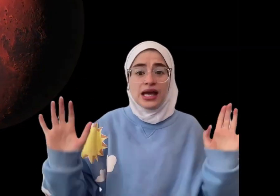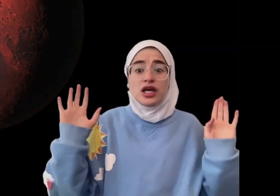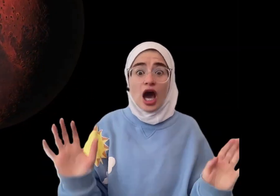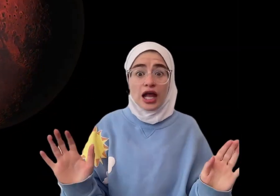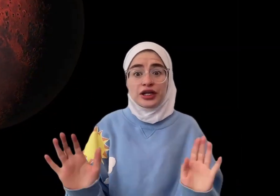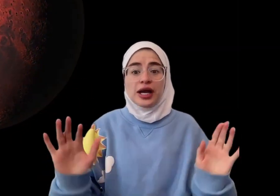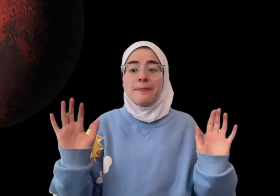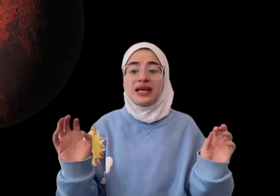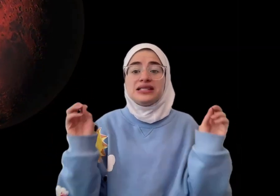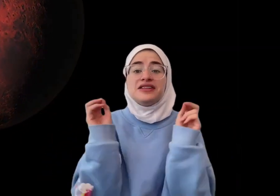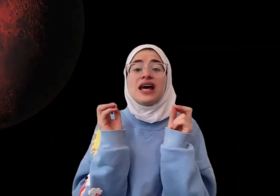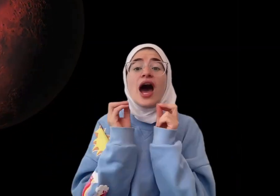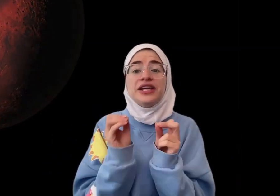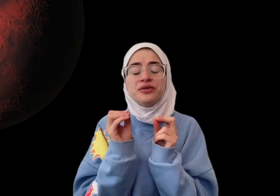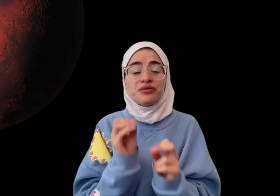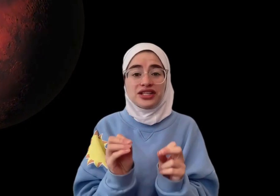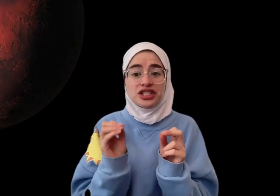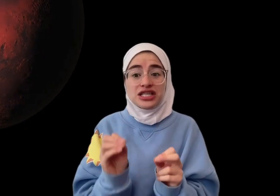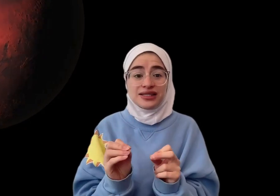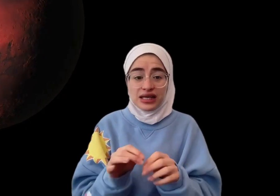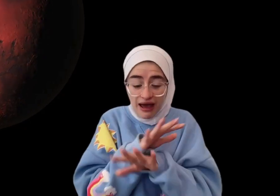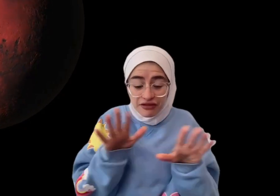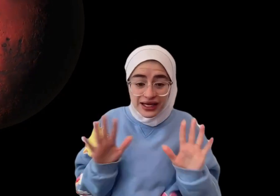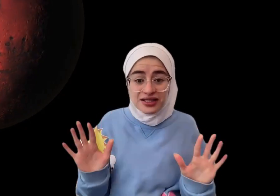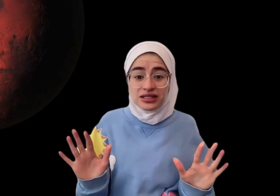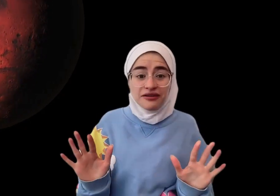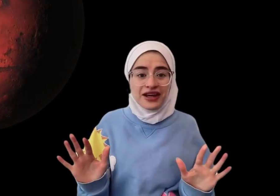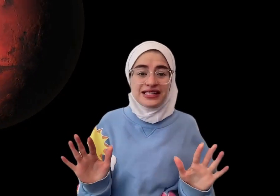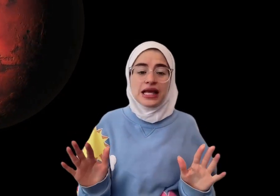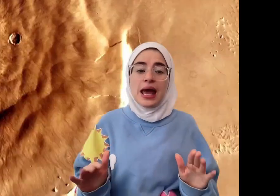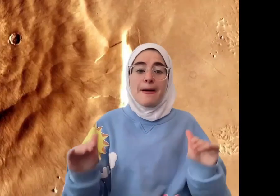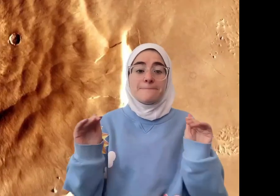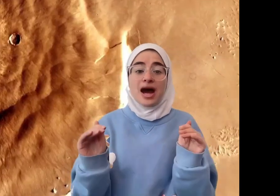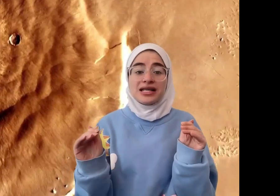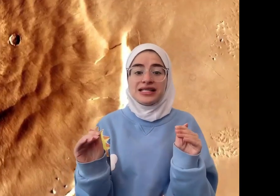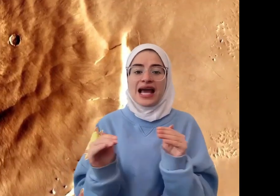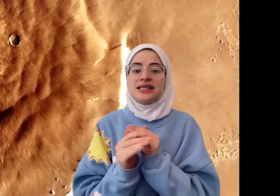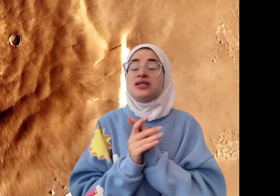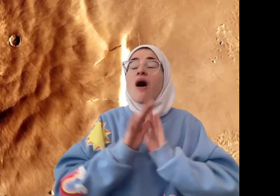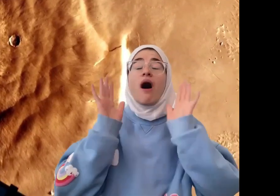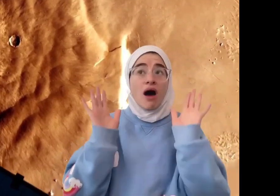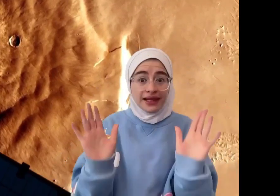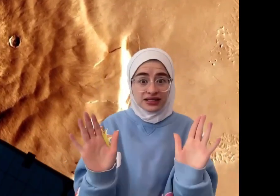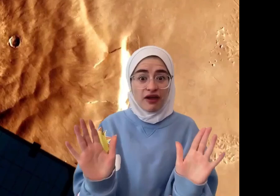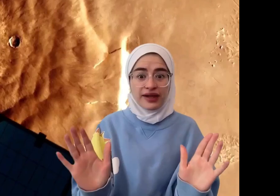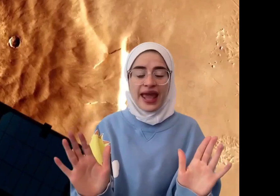color because of its iron-rich dust covering its surface. Mars. has the tallest volcano